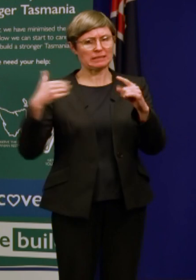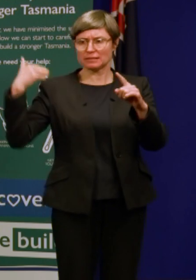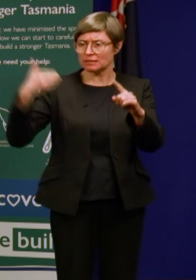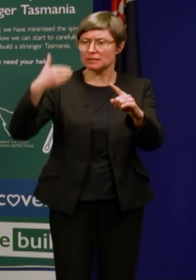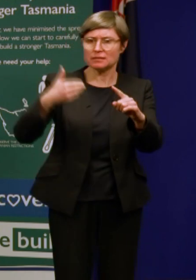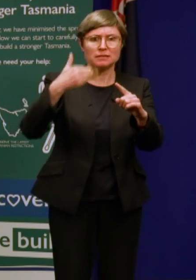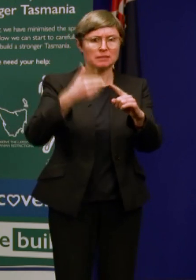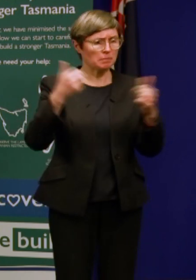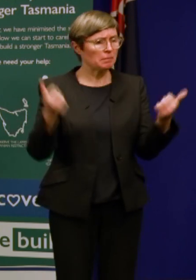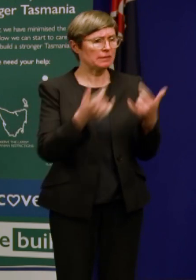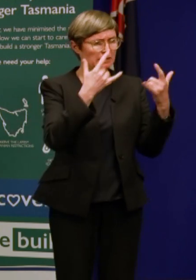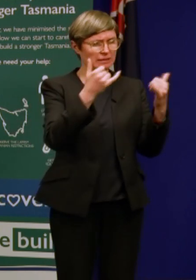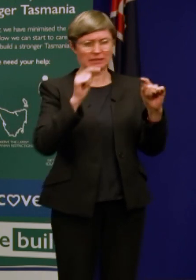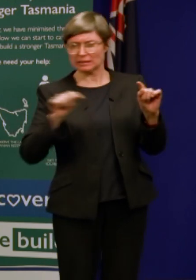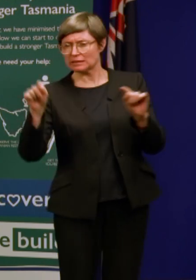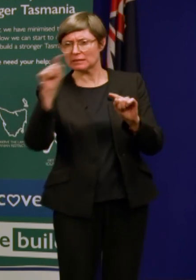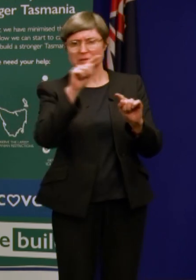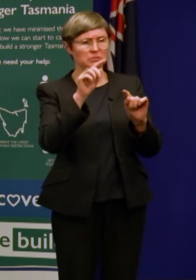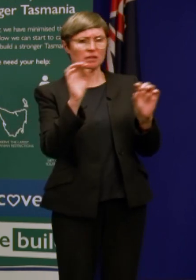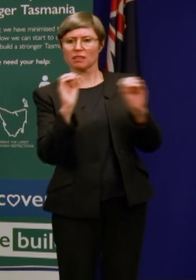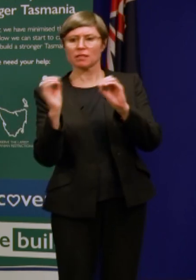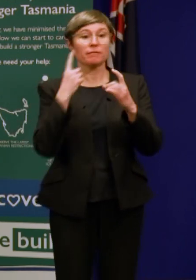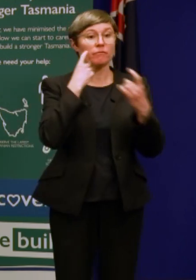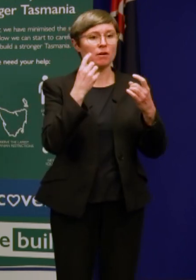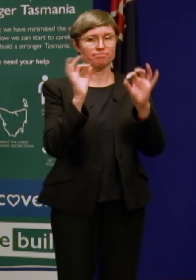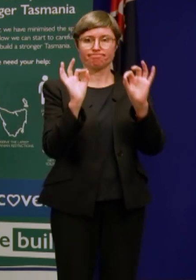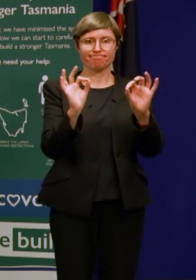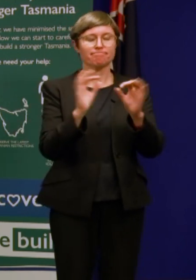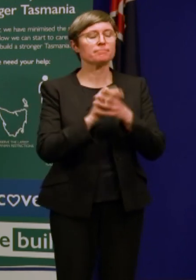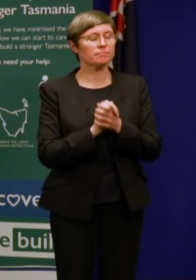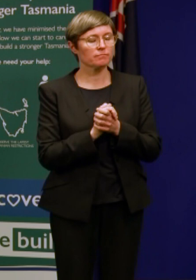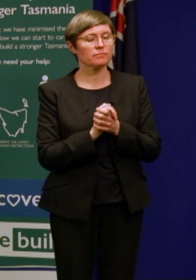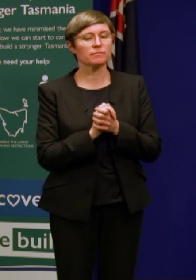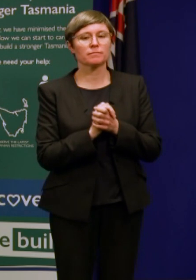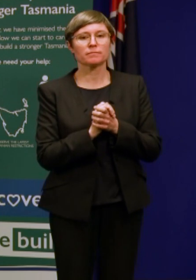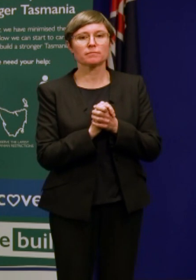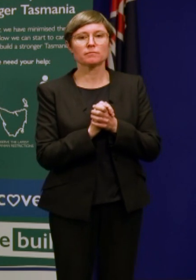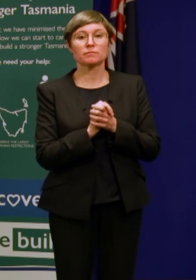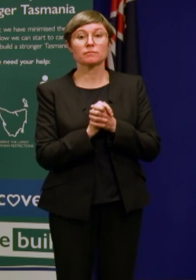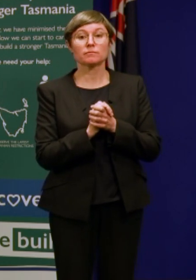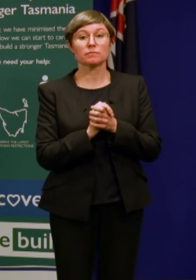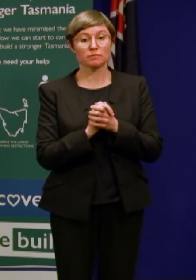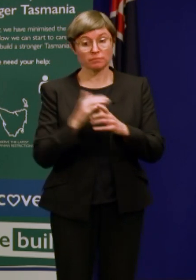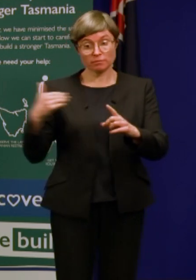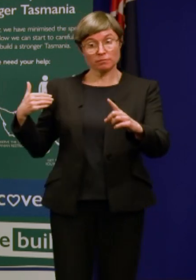time since then which has been excellent. During that time and before then there's been a lot of work to get the health system well